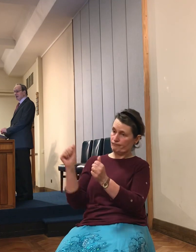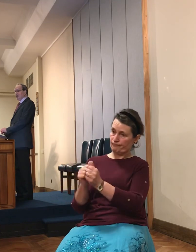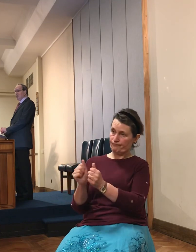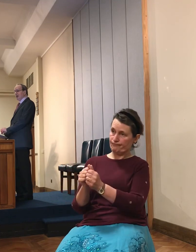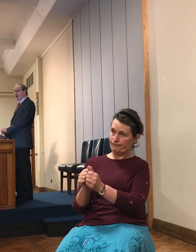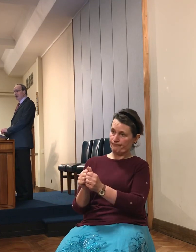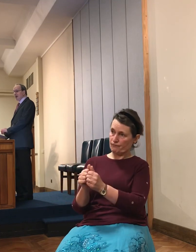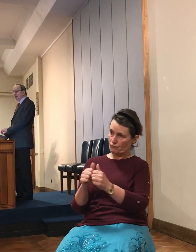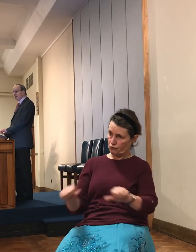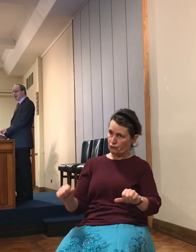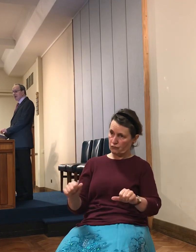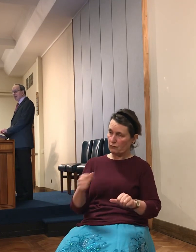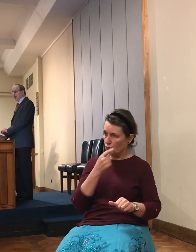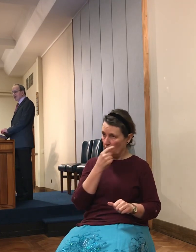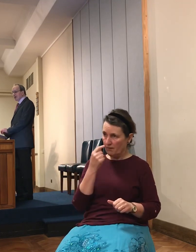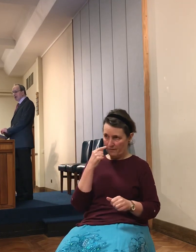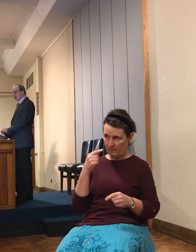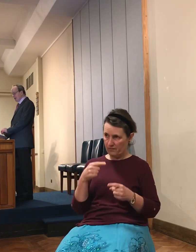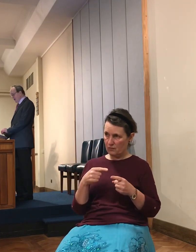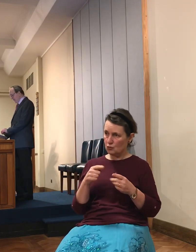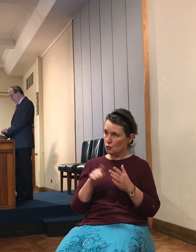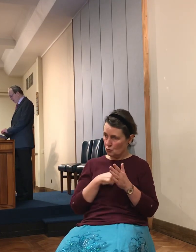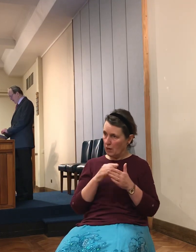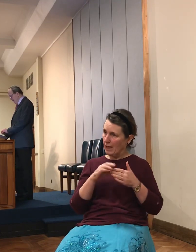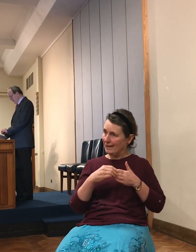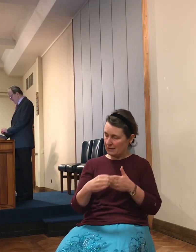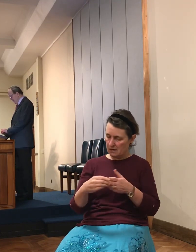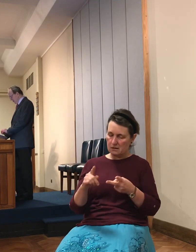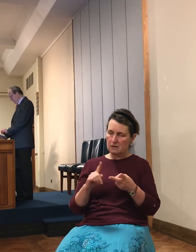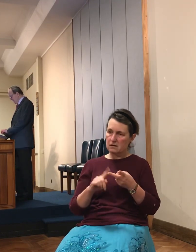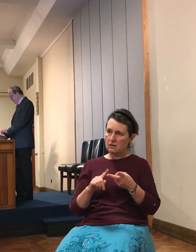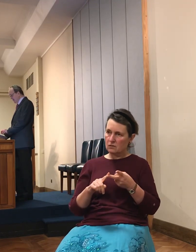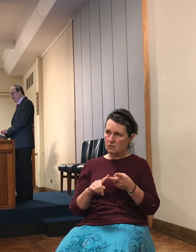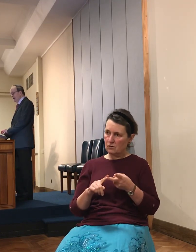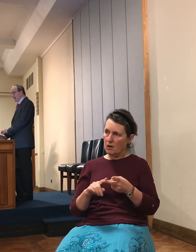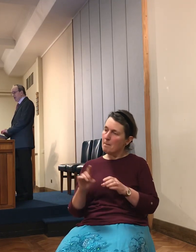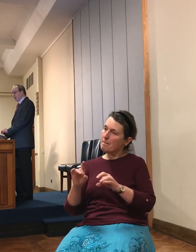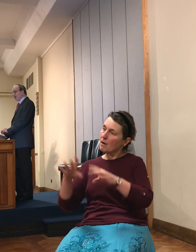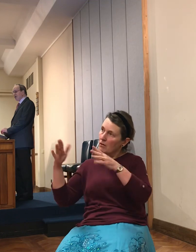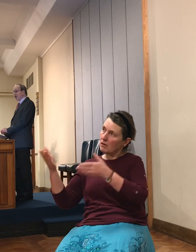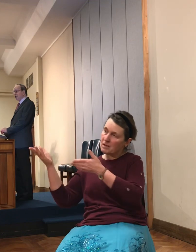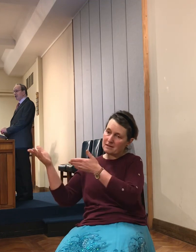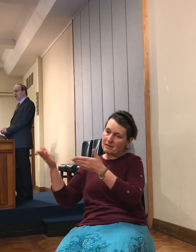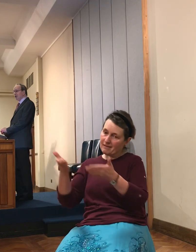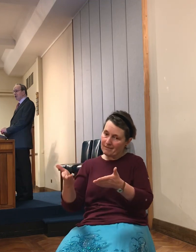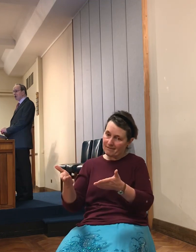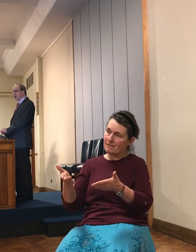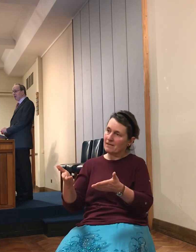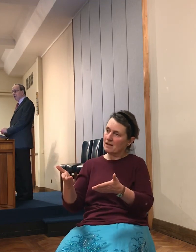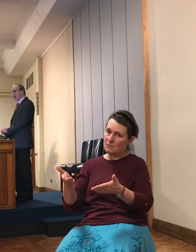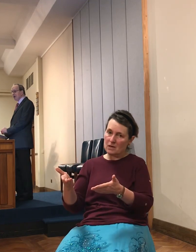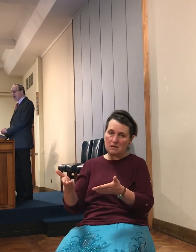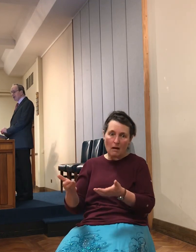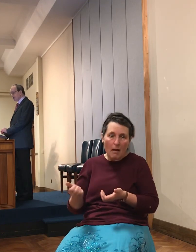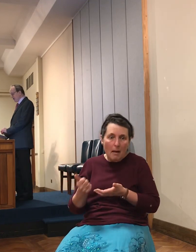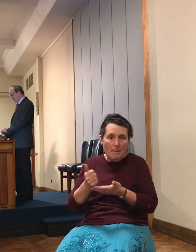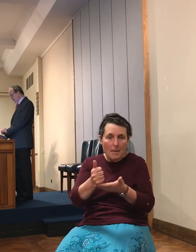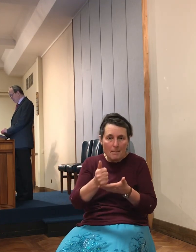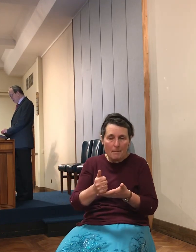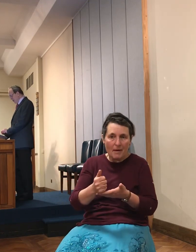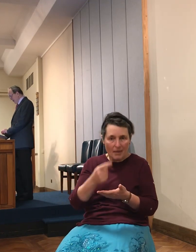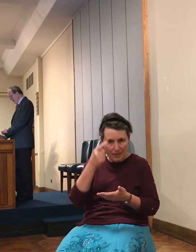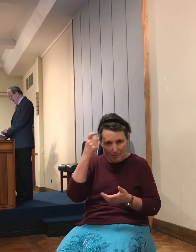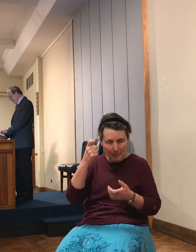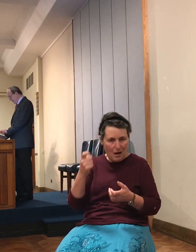They symbolize God's giving of strength to his people. They crush the worshippers of